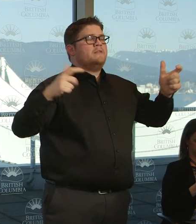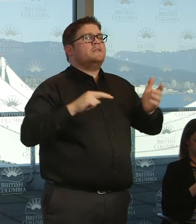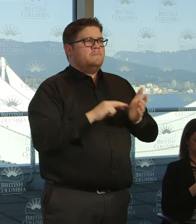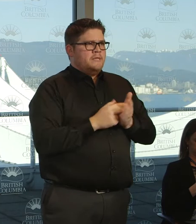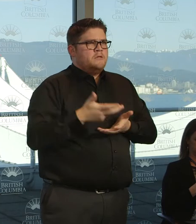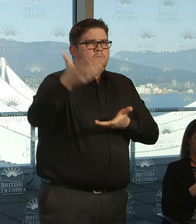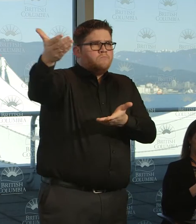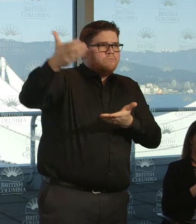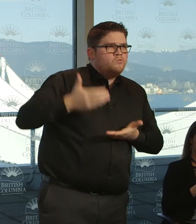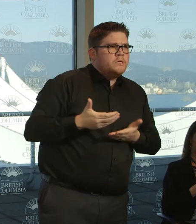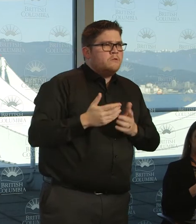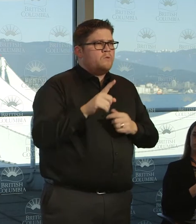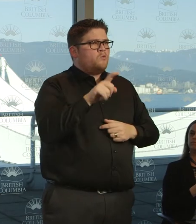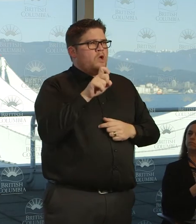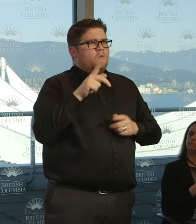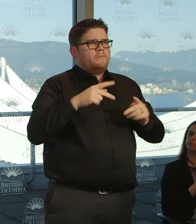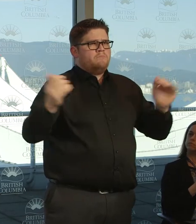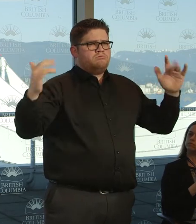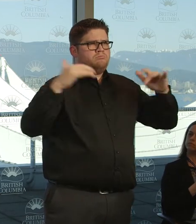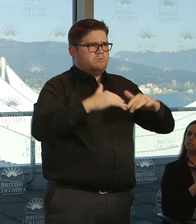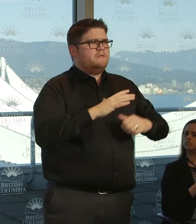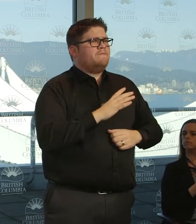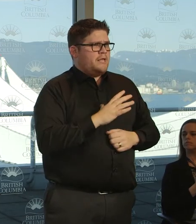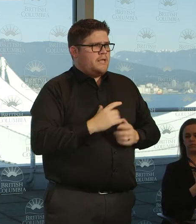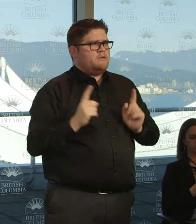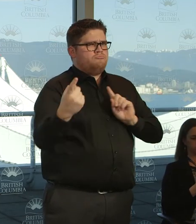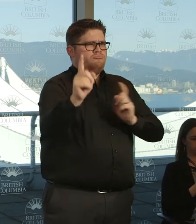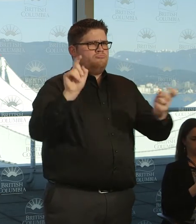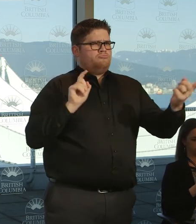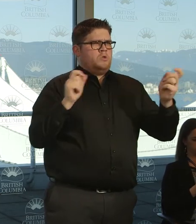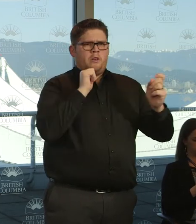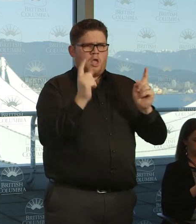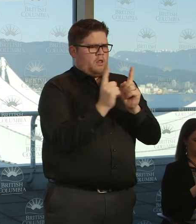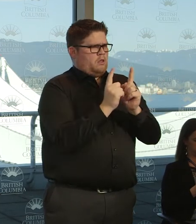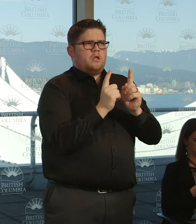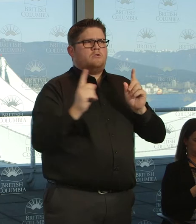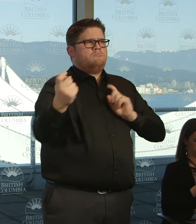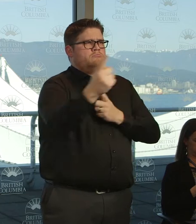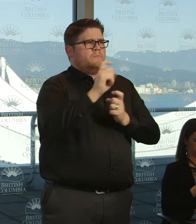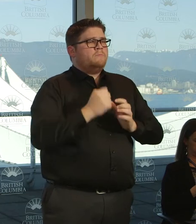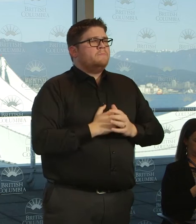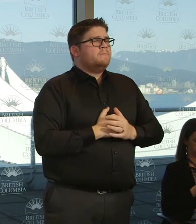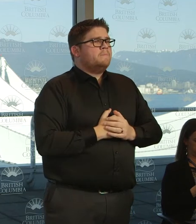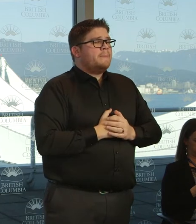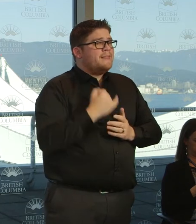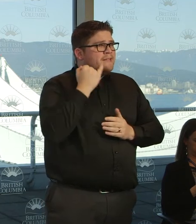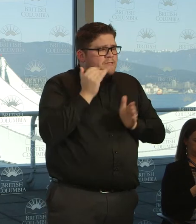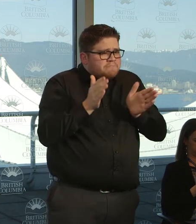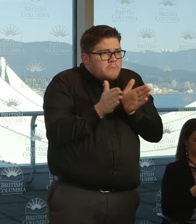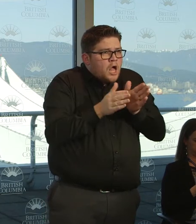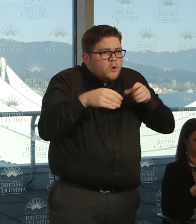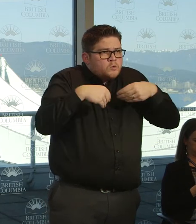people without them having to come in close contact with each other. If it's a very small business, it may have to be one at a time